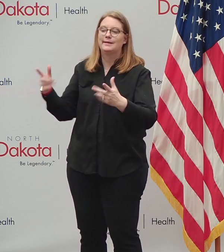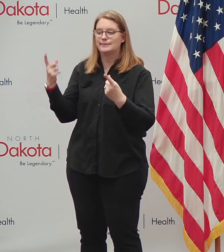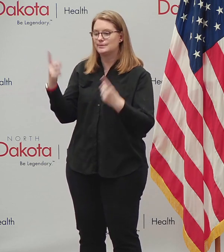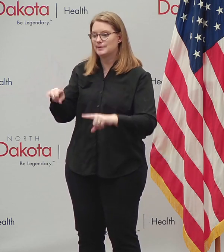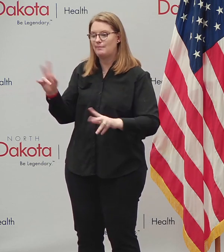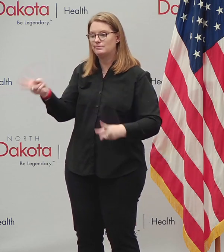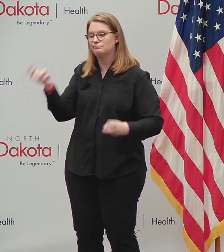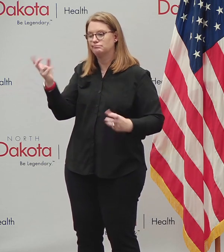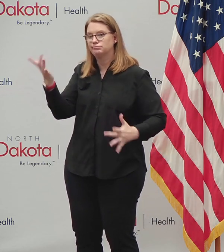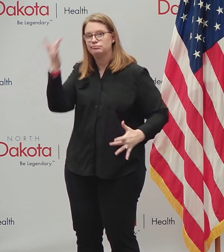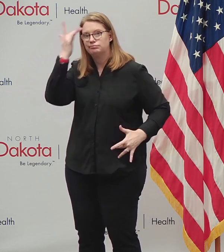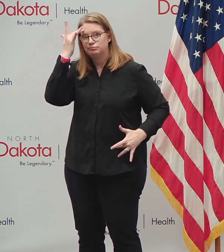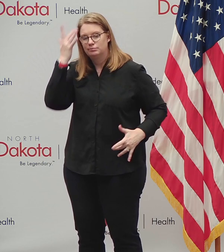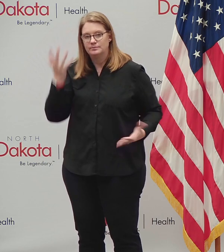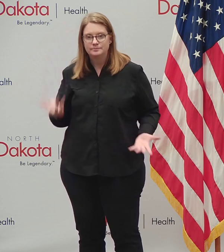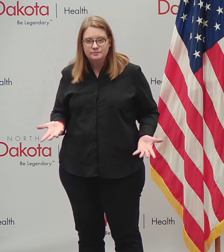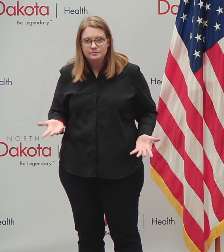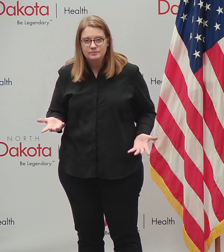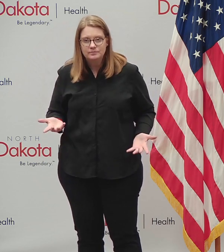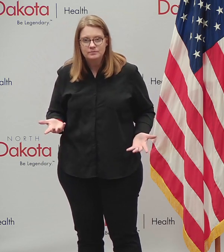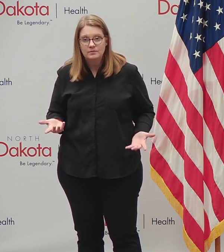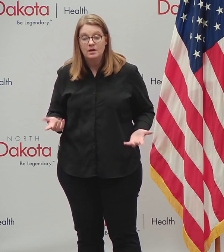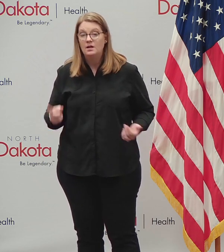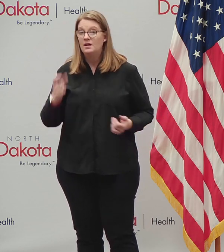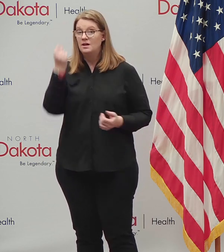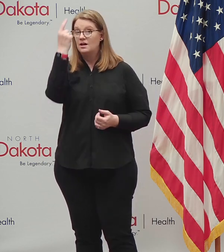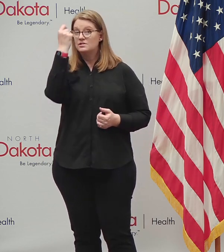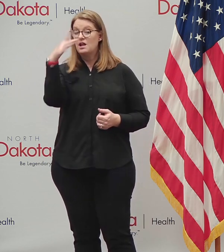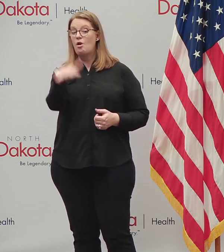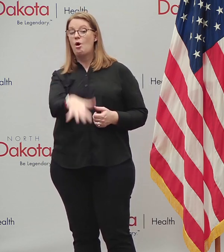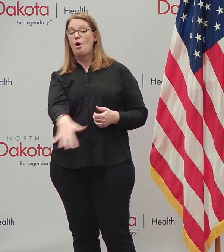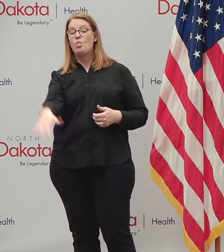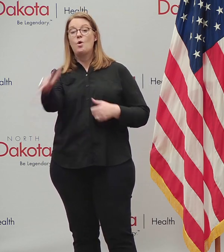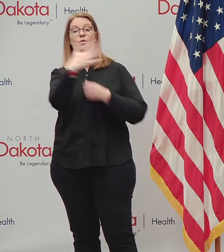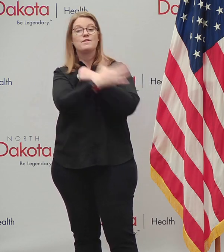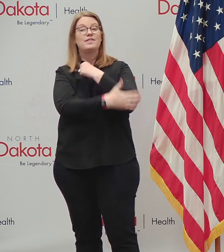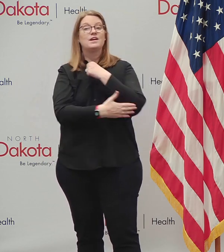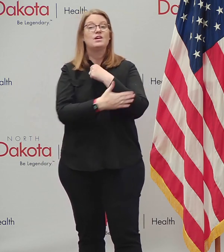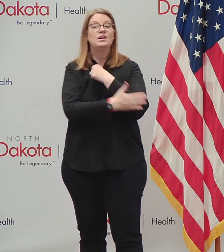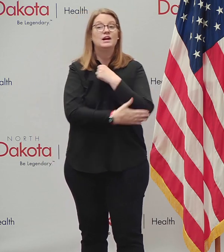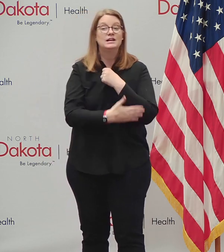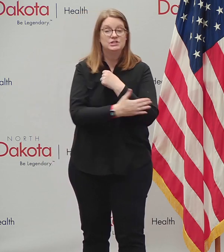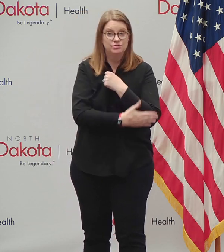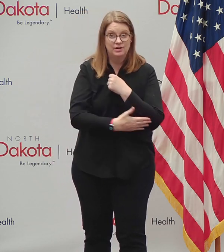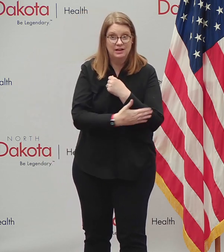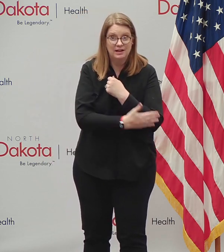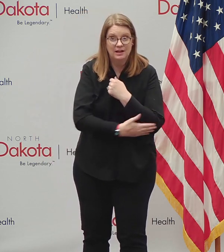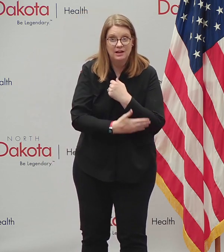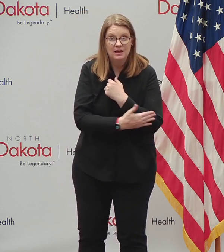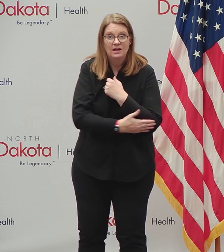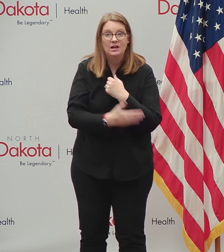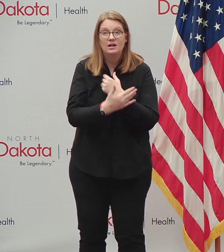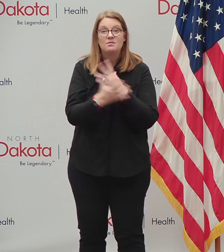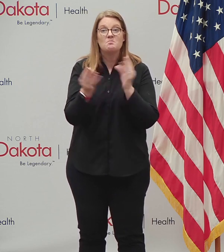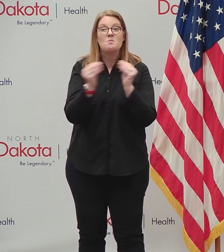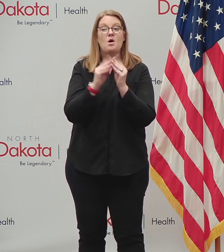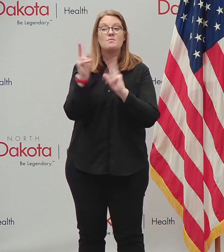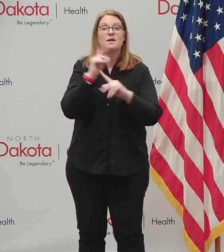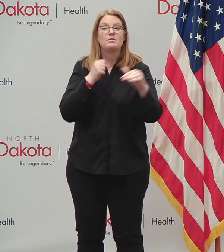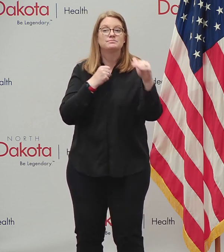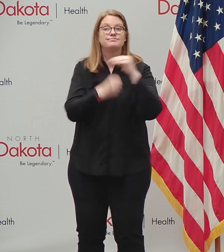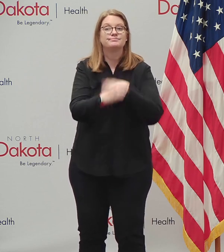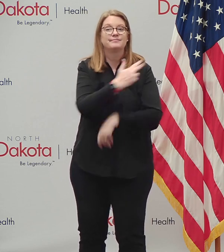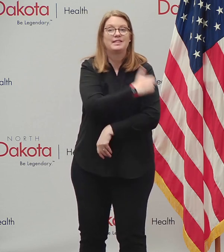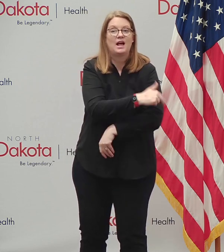there are increased hospitalizations all across the country, so there is no extra staff to bring in. The